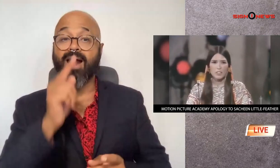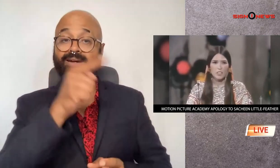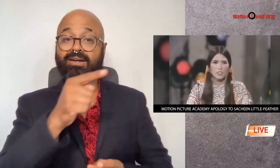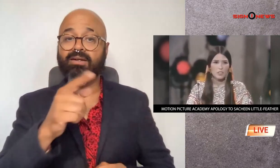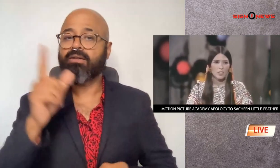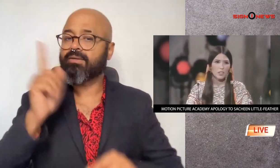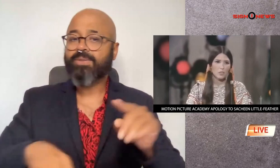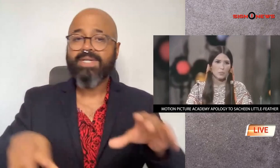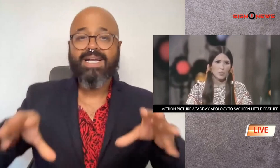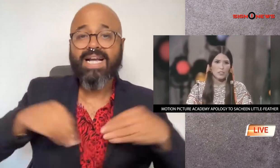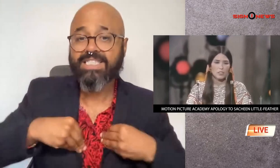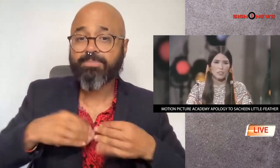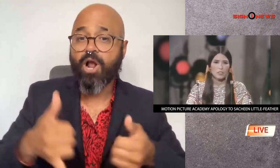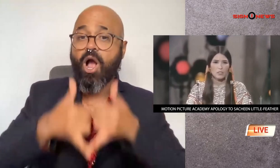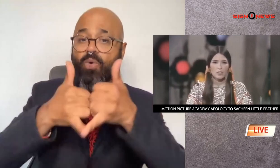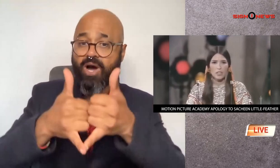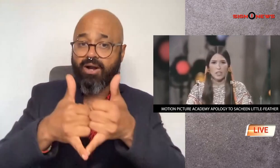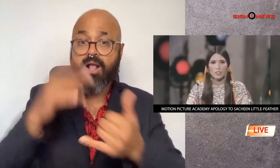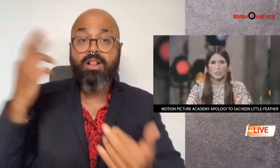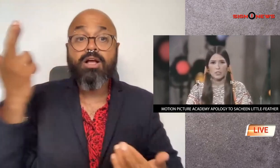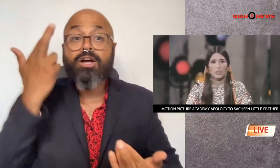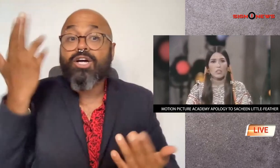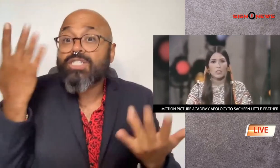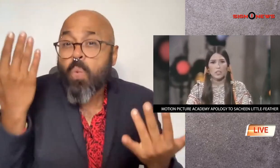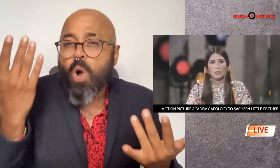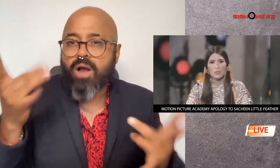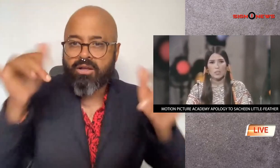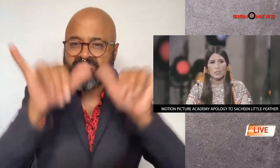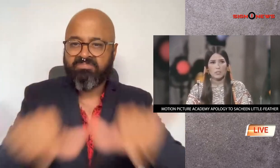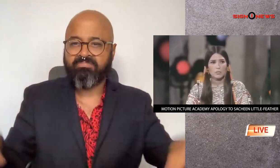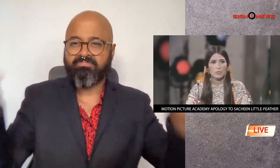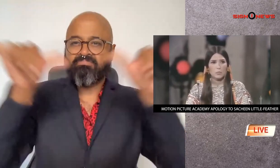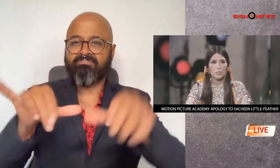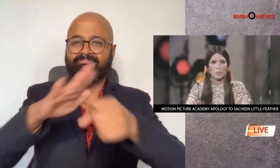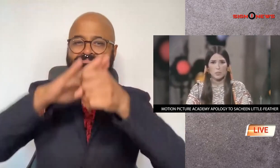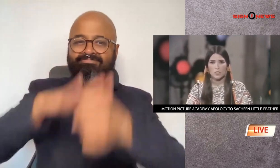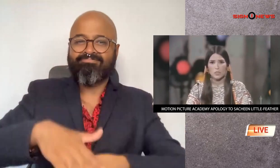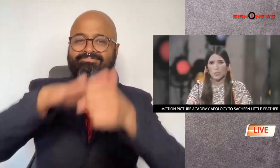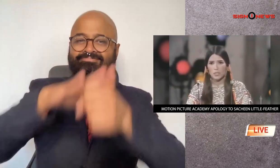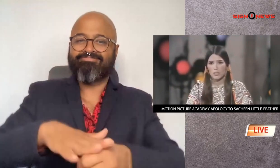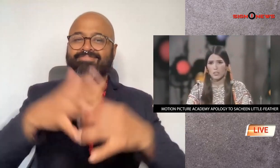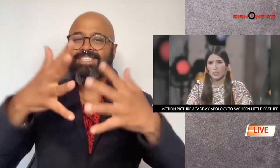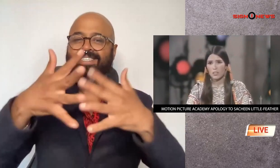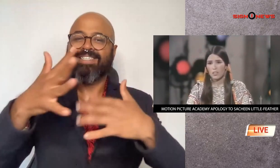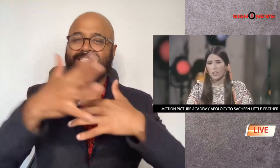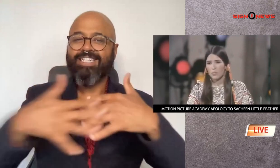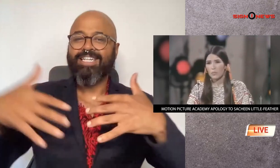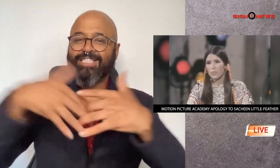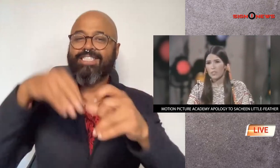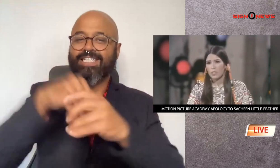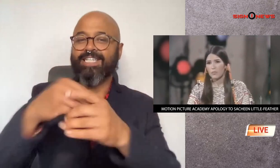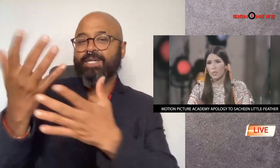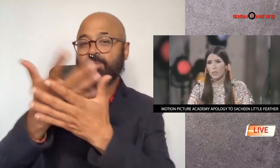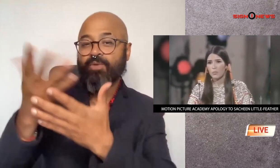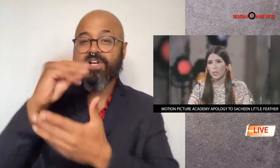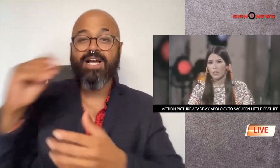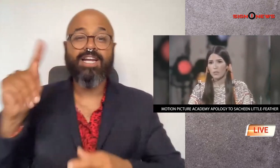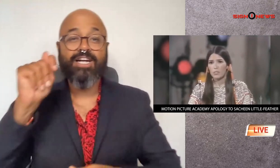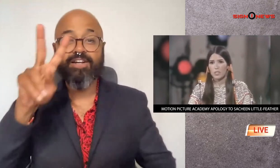brando could not accept the award and the reason is for the stereotypes of native americans in film